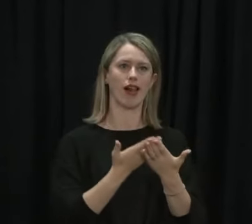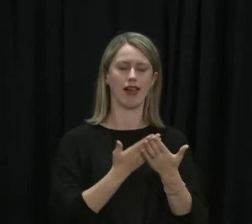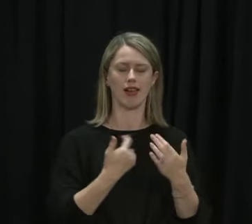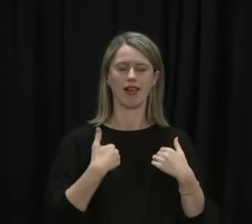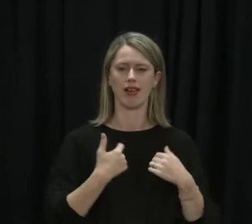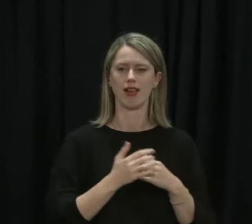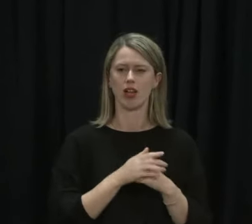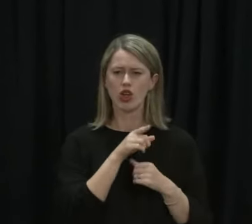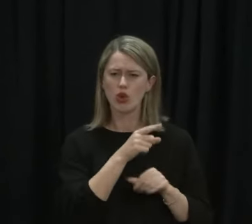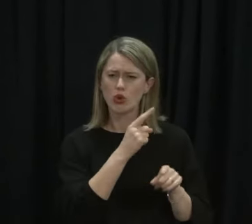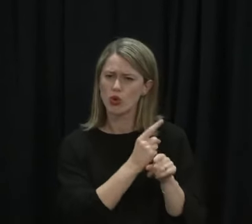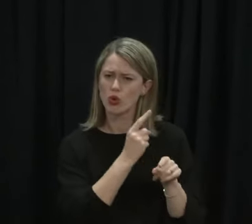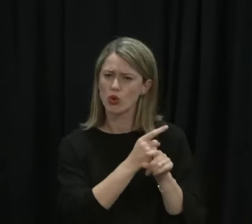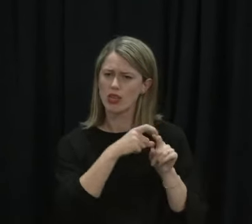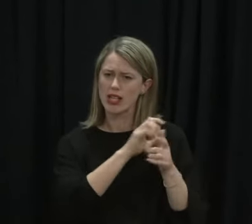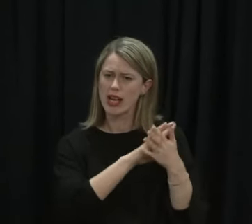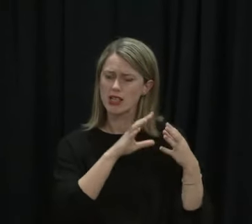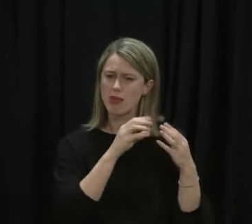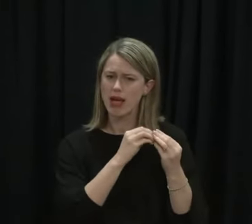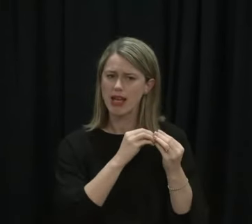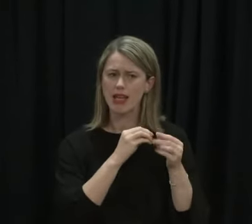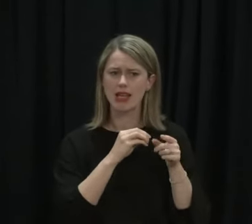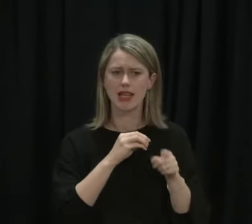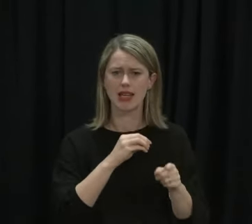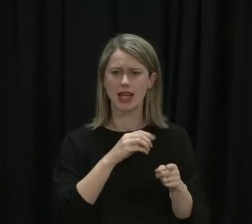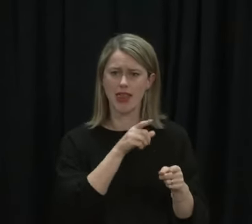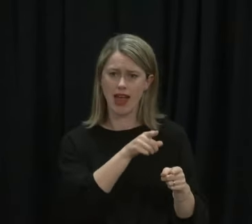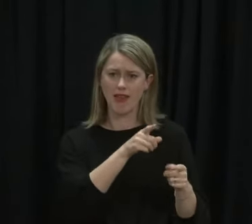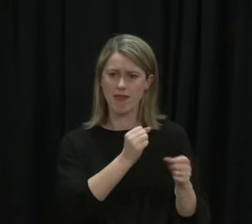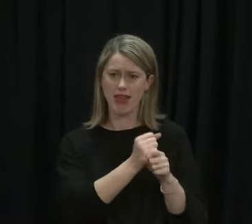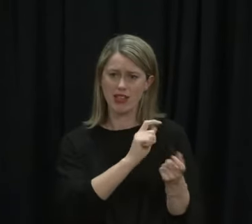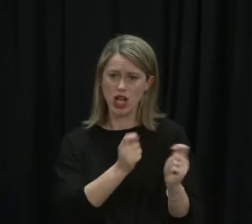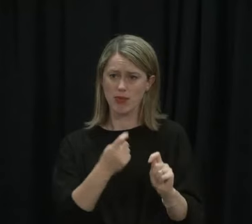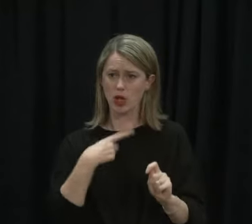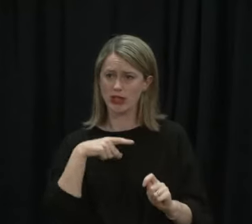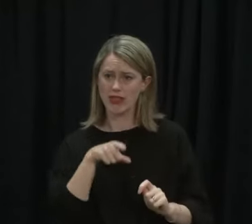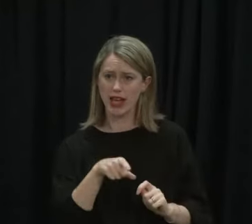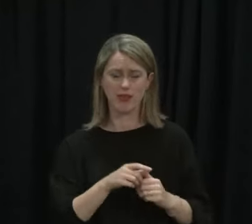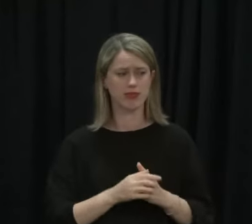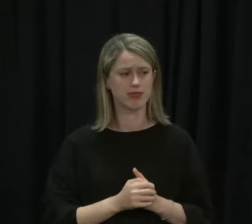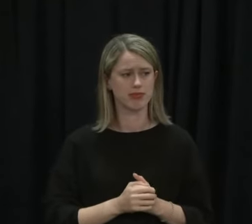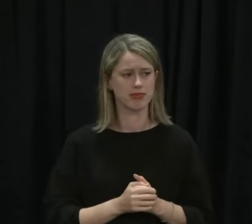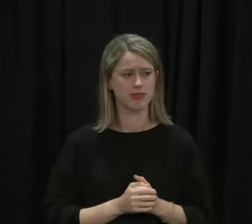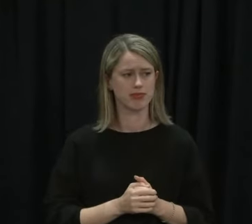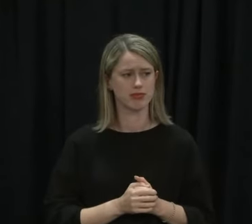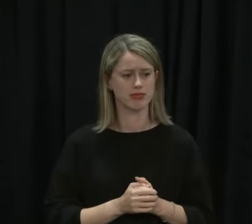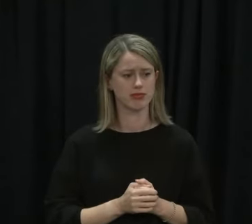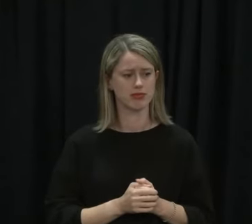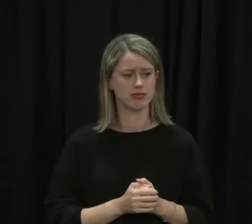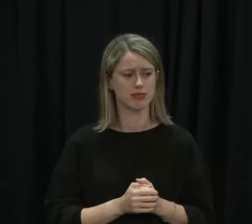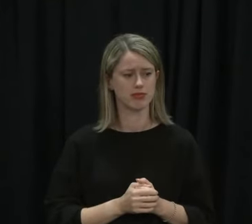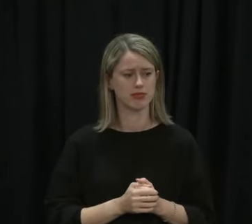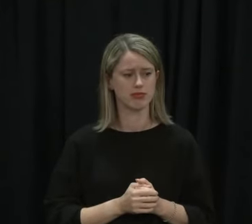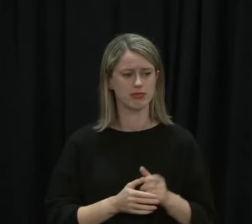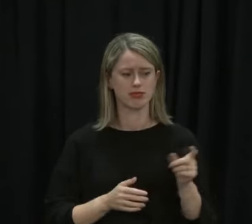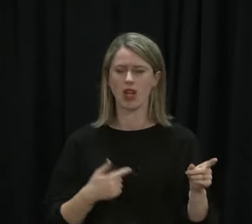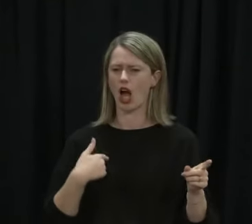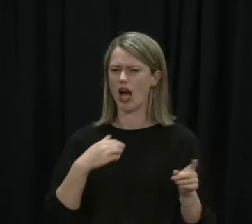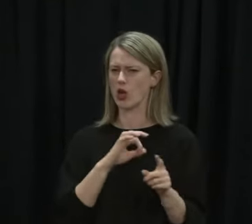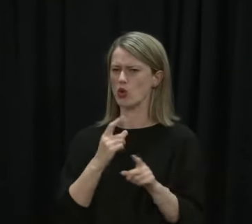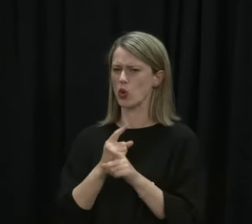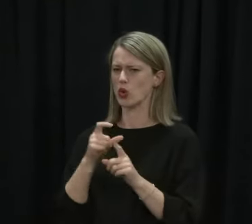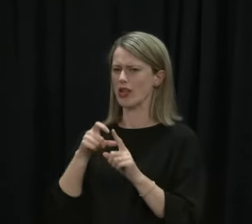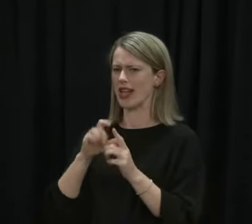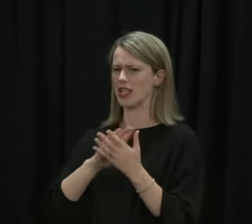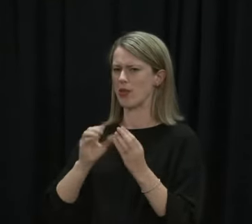Have you talked to the DHB? Has that prompted them to actually deliver these services or what? Well, I don't personally talk to the